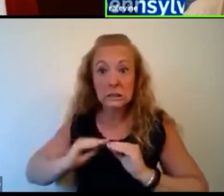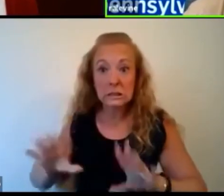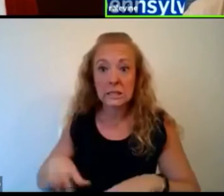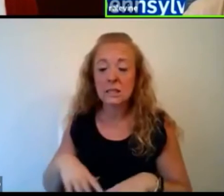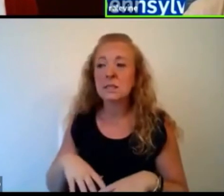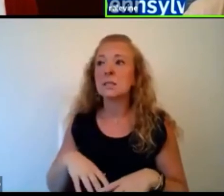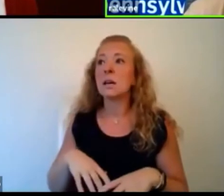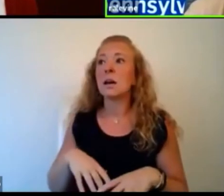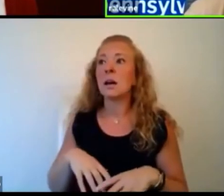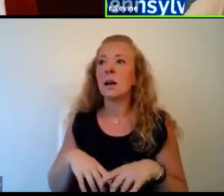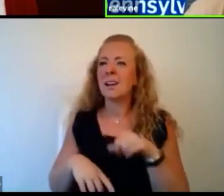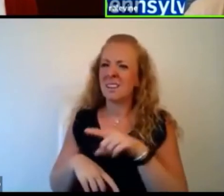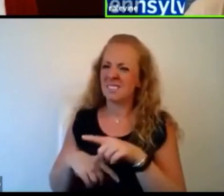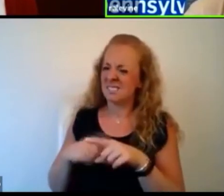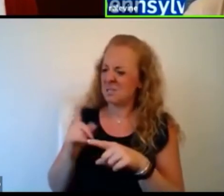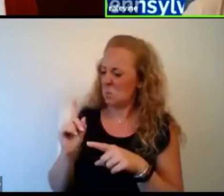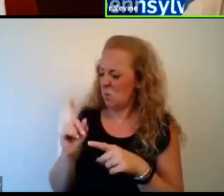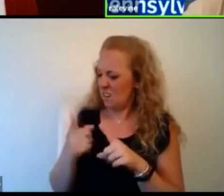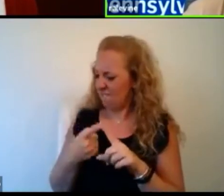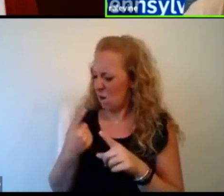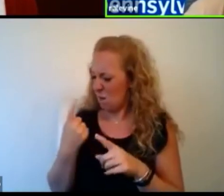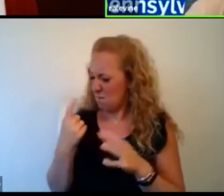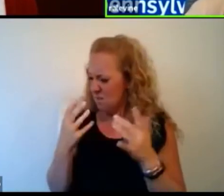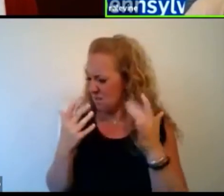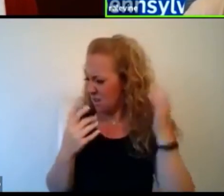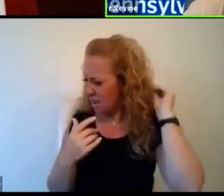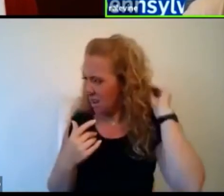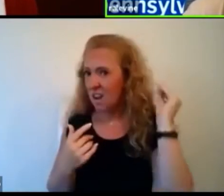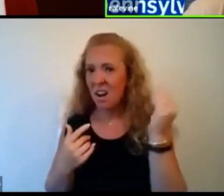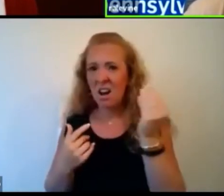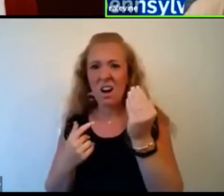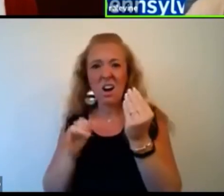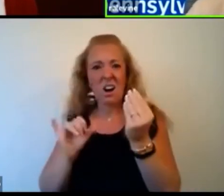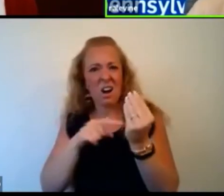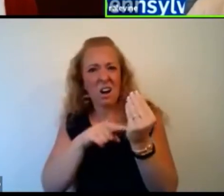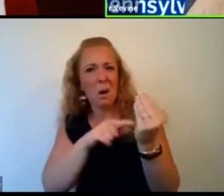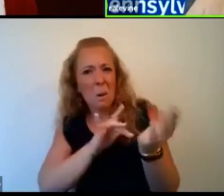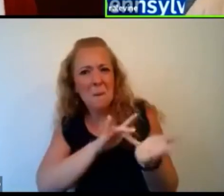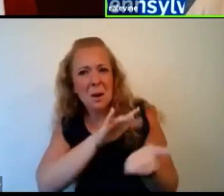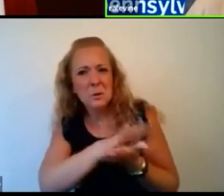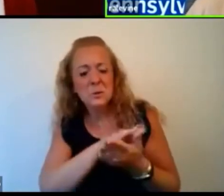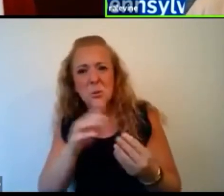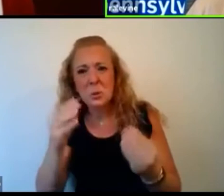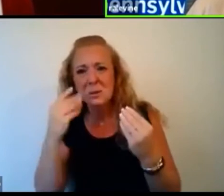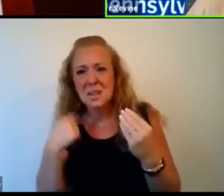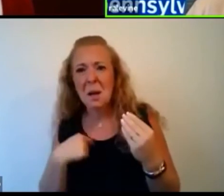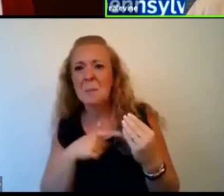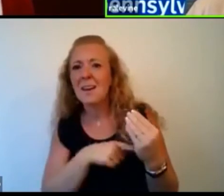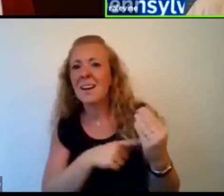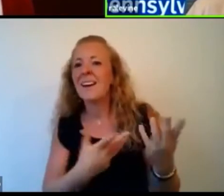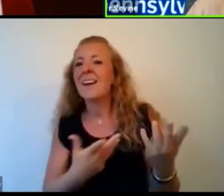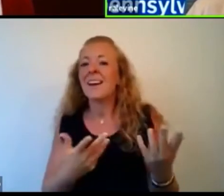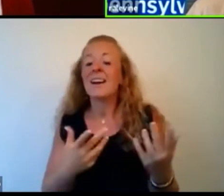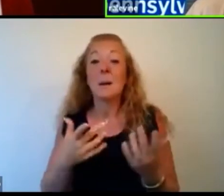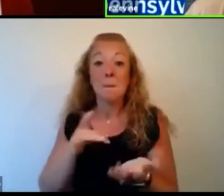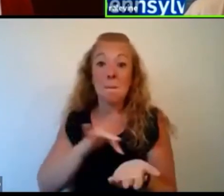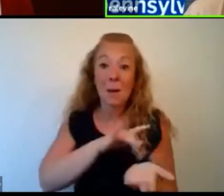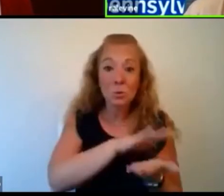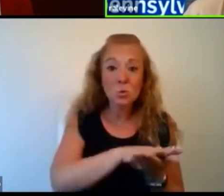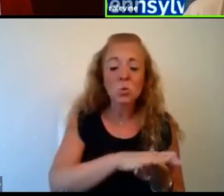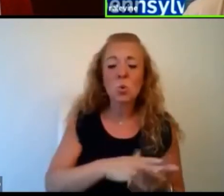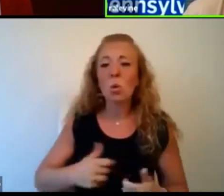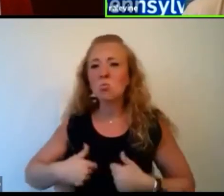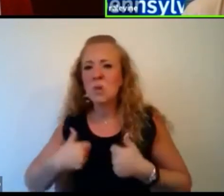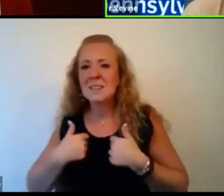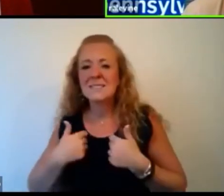you know, I, it's like, where did I learn that? Oh, again, that was medical school. That was my residency program. In, in, in medical school and residency, a lot of times it comes